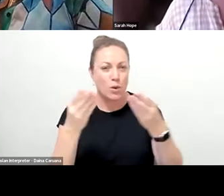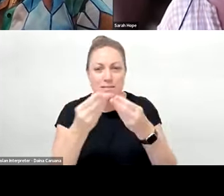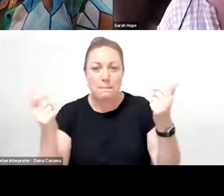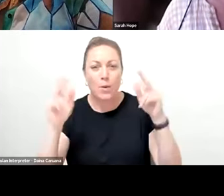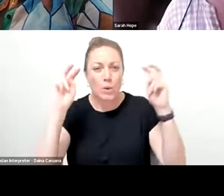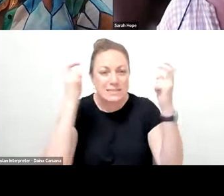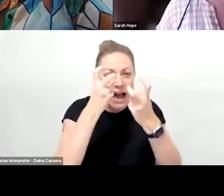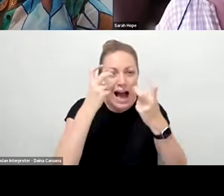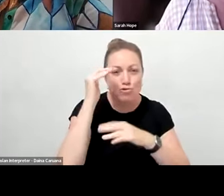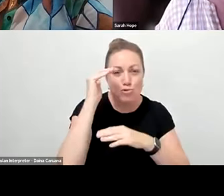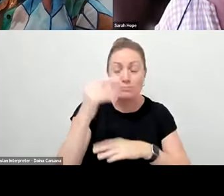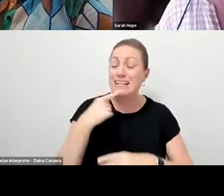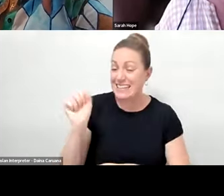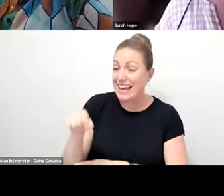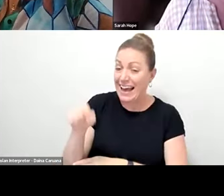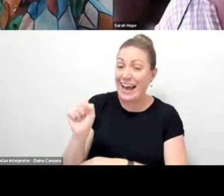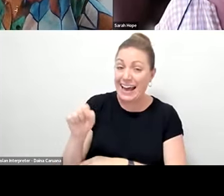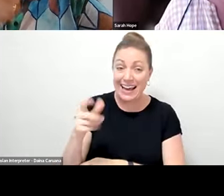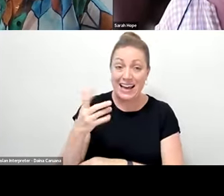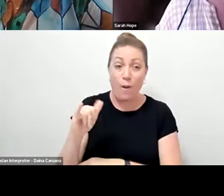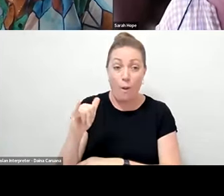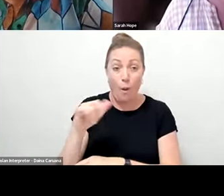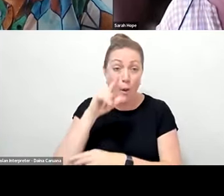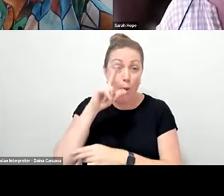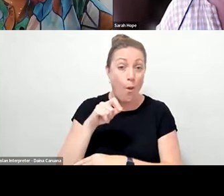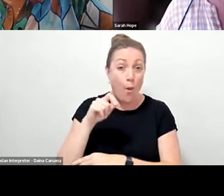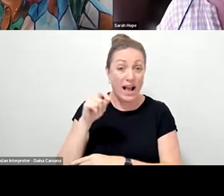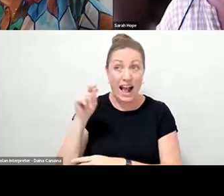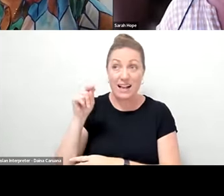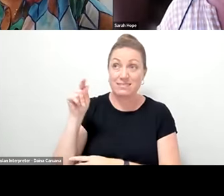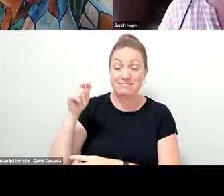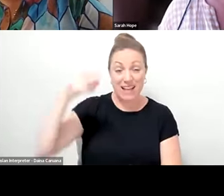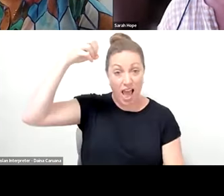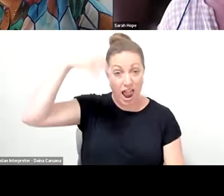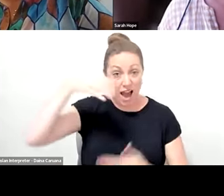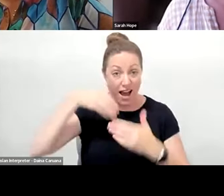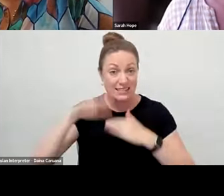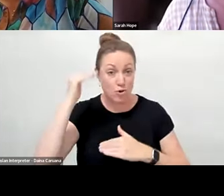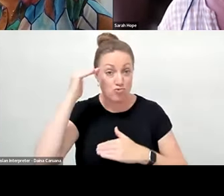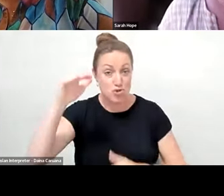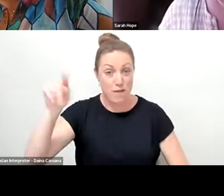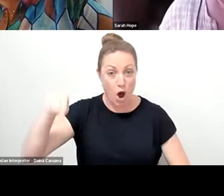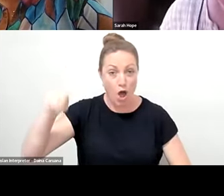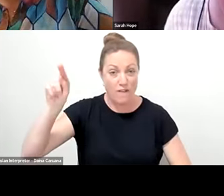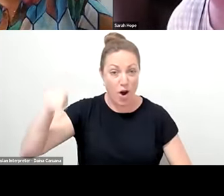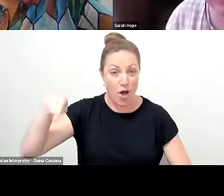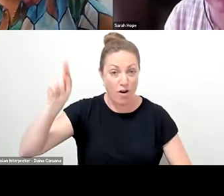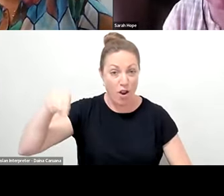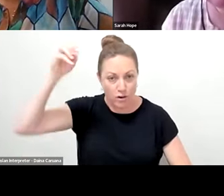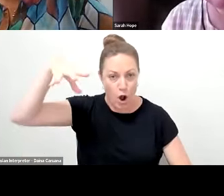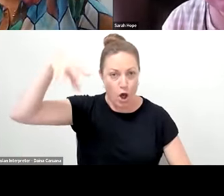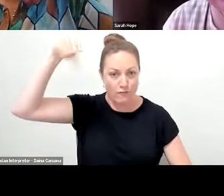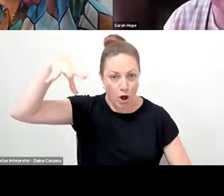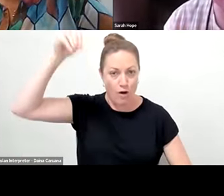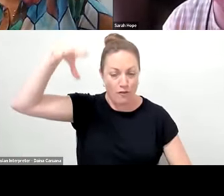turning light switches on and off at the wall, you've got lightning because there was a thunder moment. There's ways to do it. Yeah. Yeah. A couple